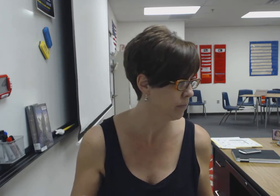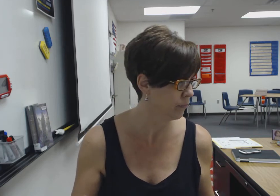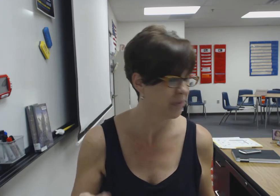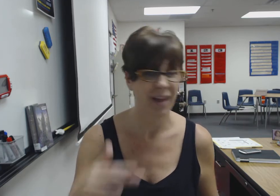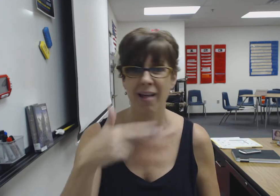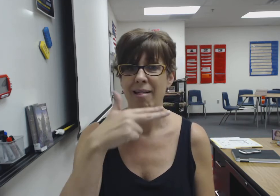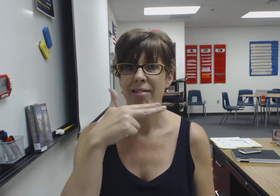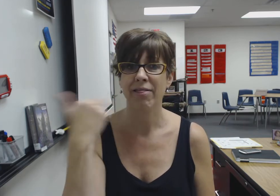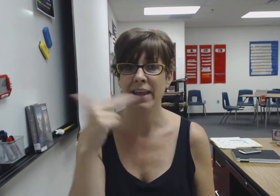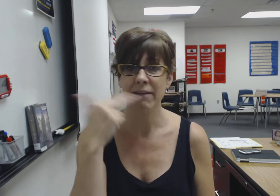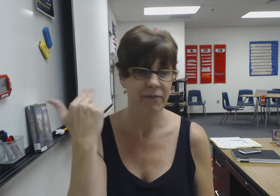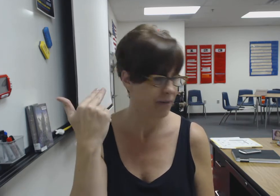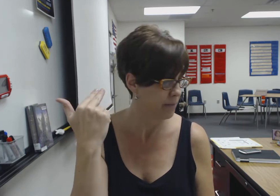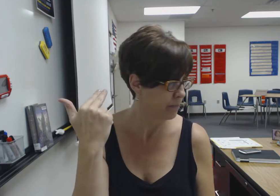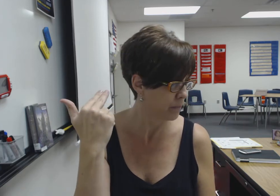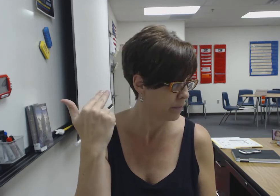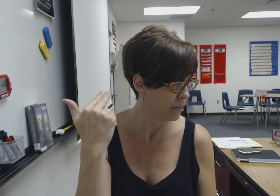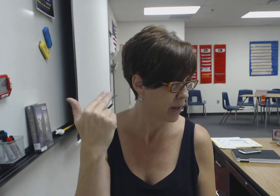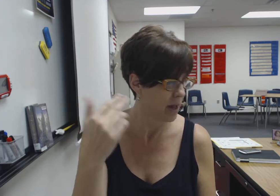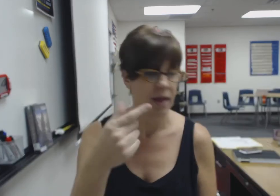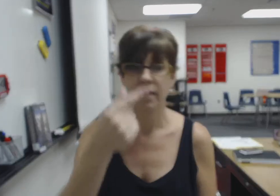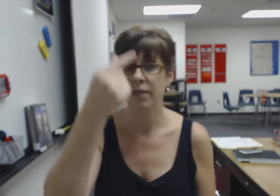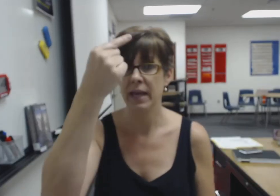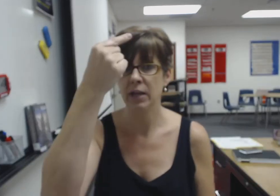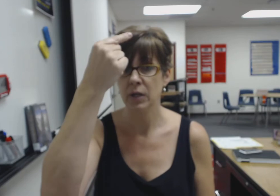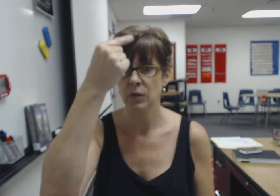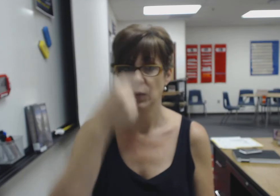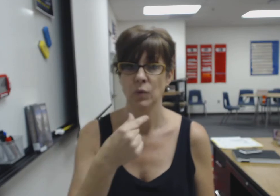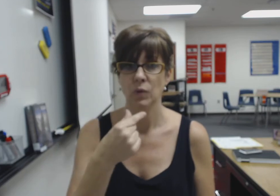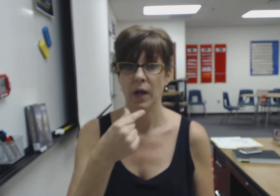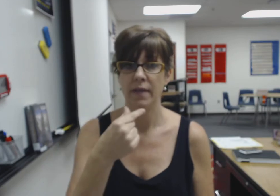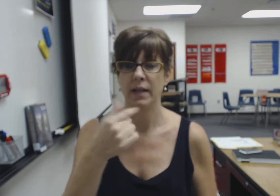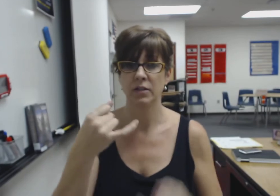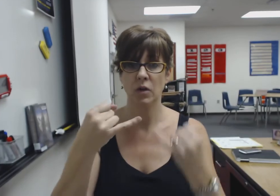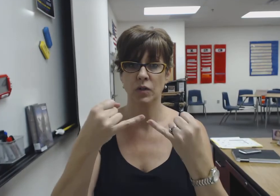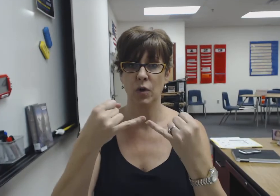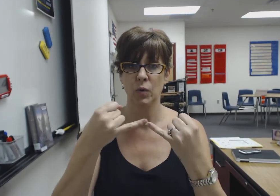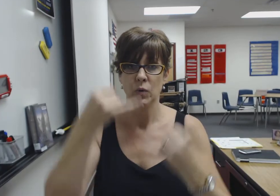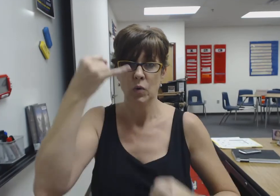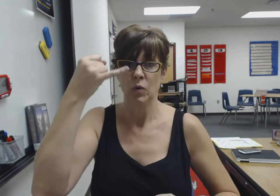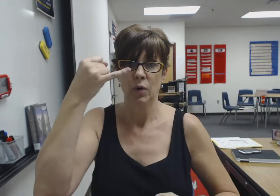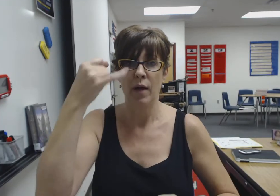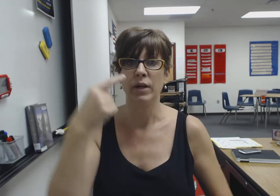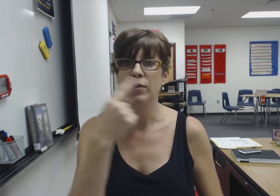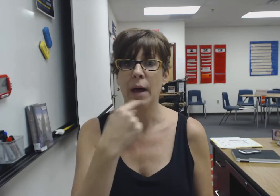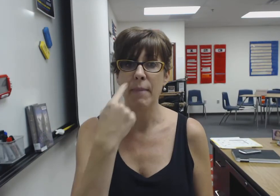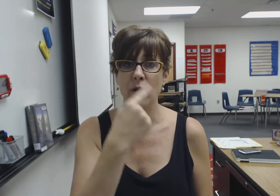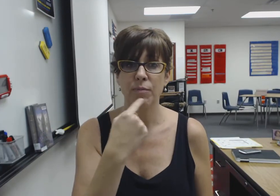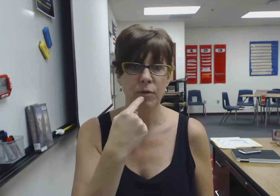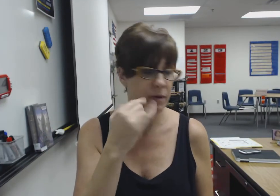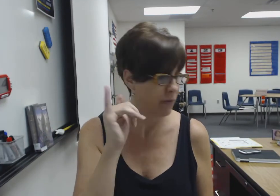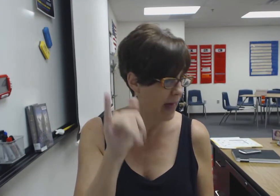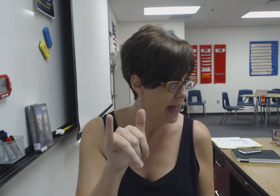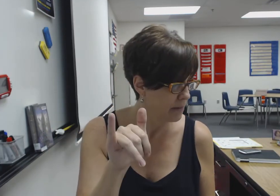thief thin and then it's also and we do that mouth movement for that